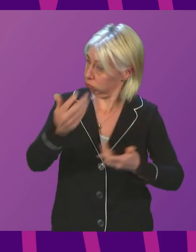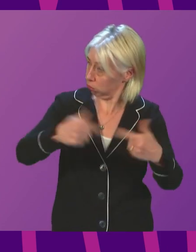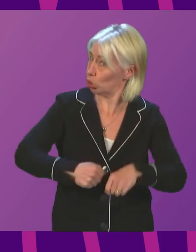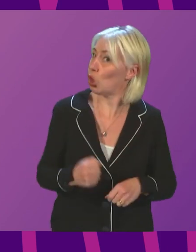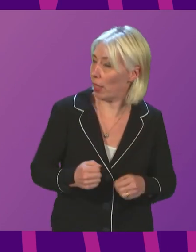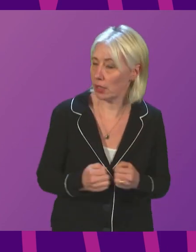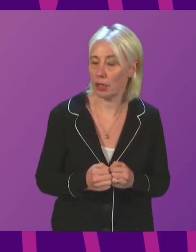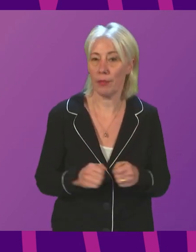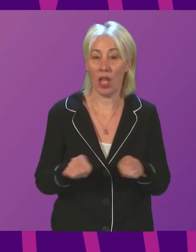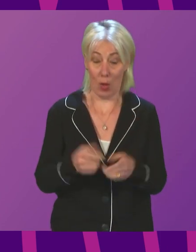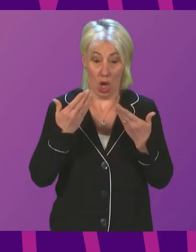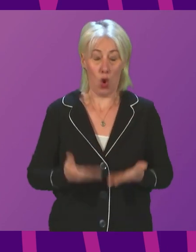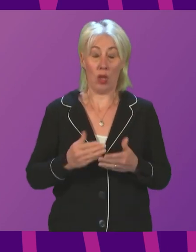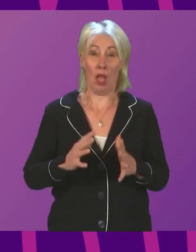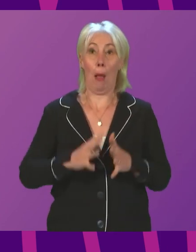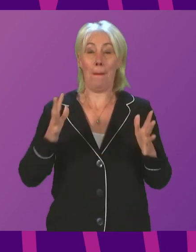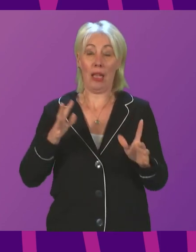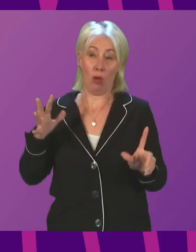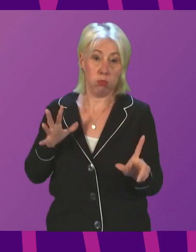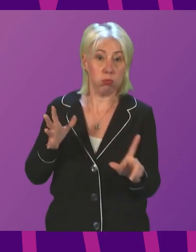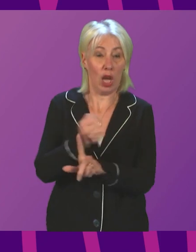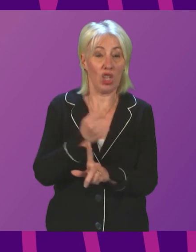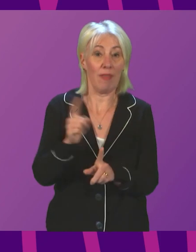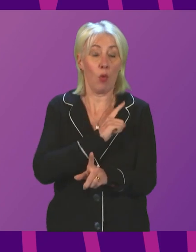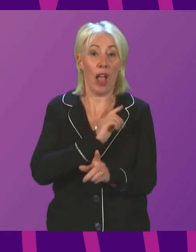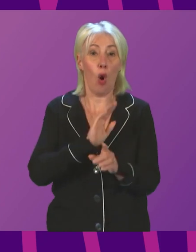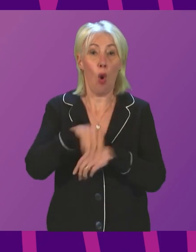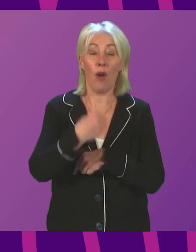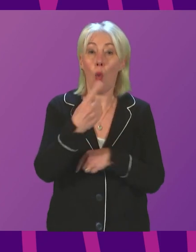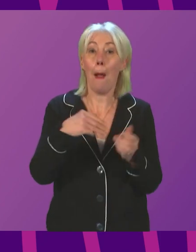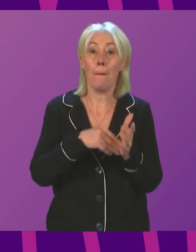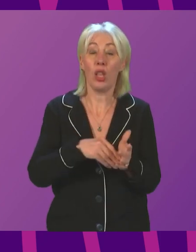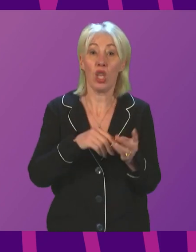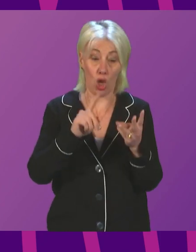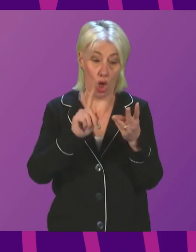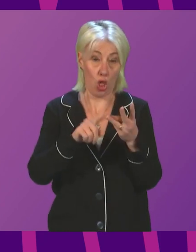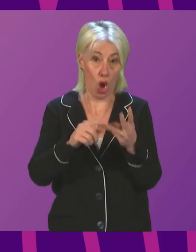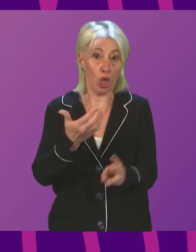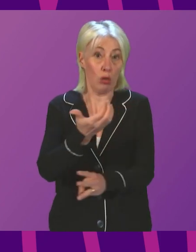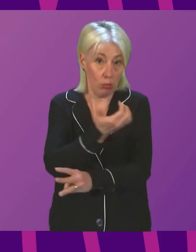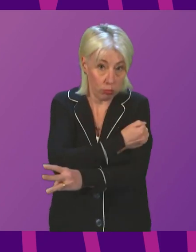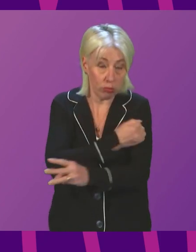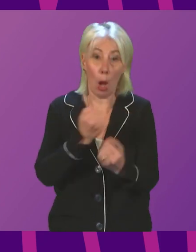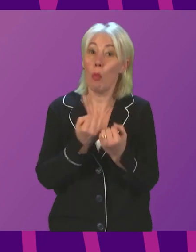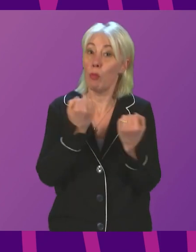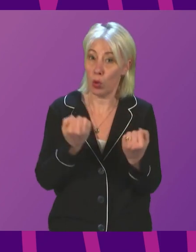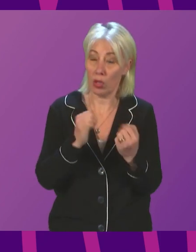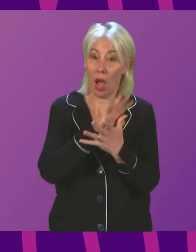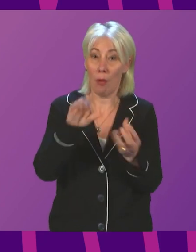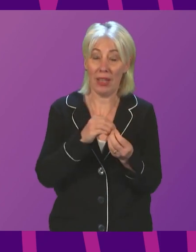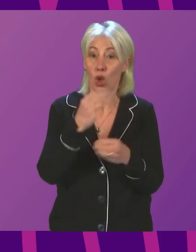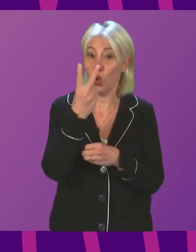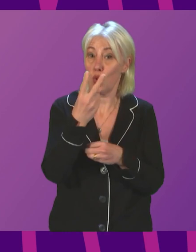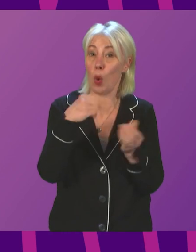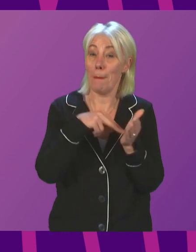is also a major milestone in that programme as we have reached 1 million COVID boosters and third doses, totaling 2 million